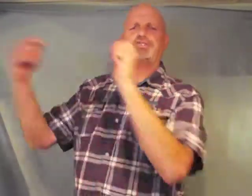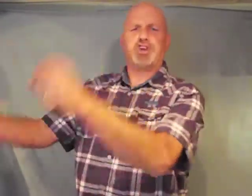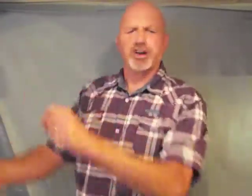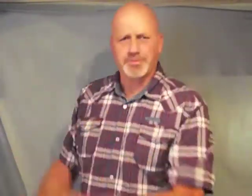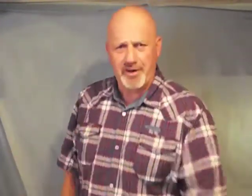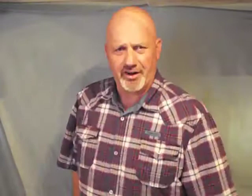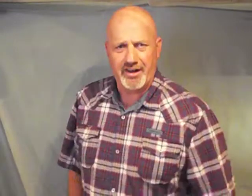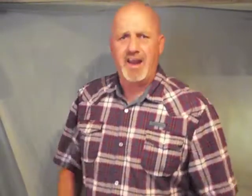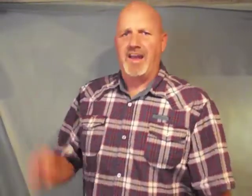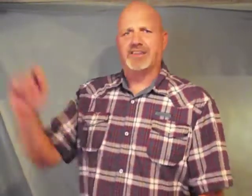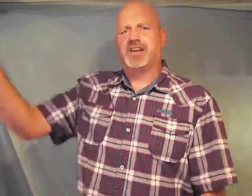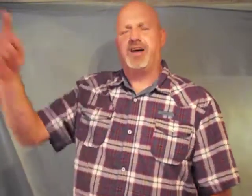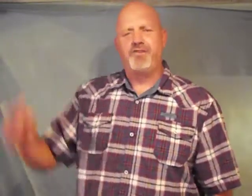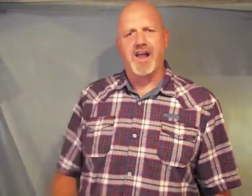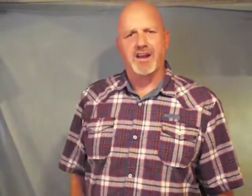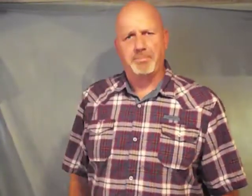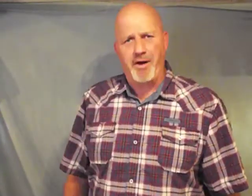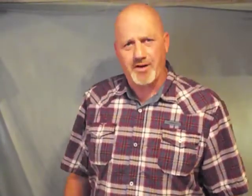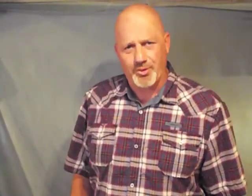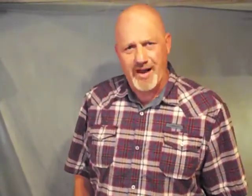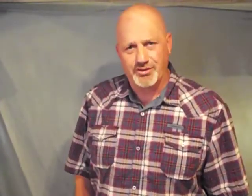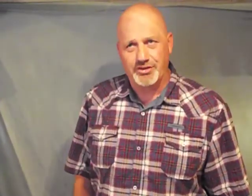church building is not falling apart around you